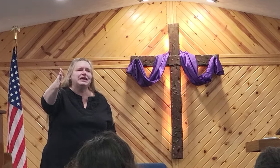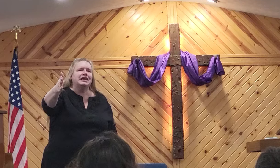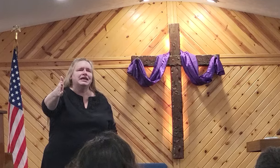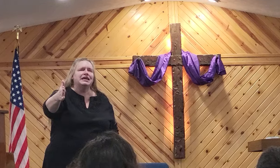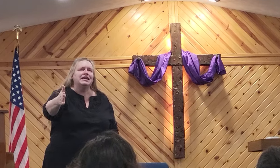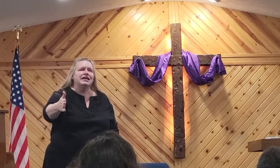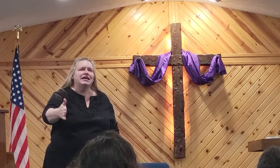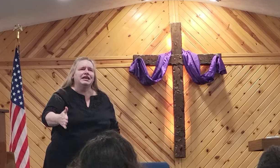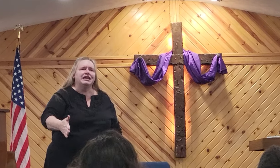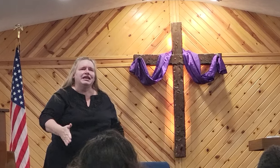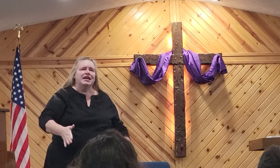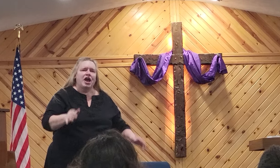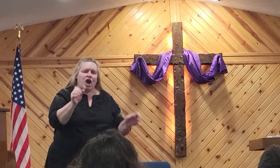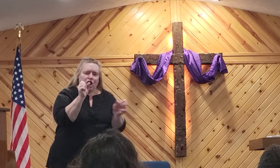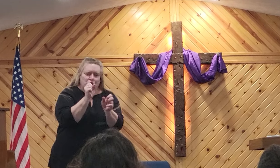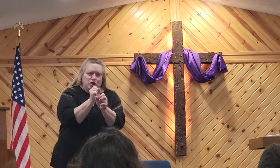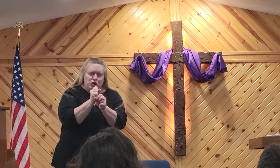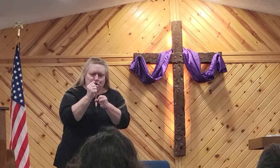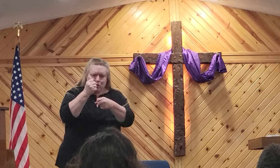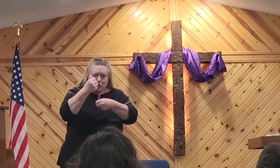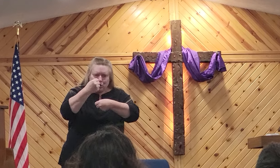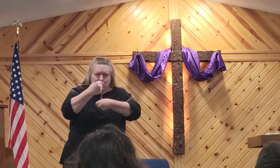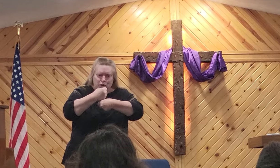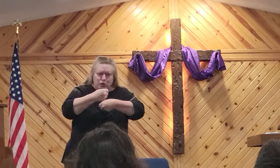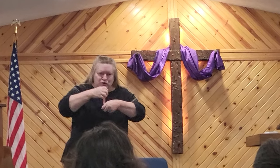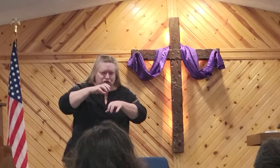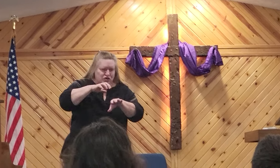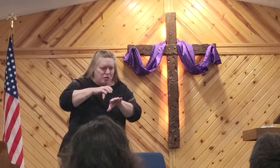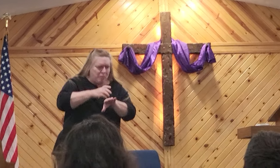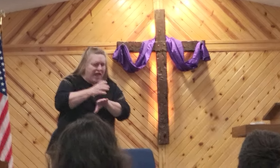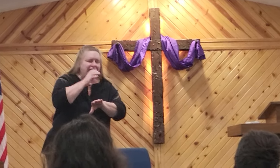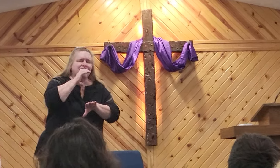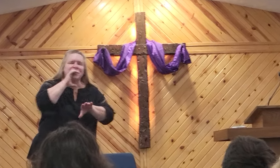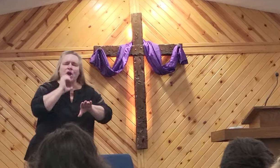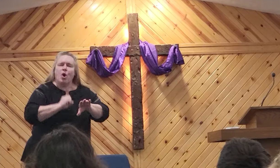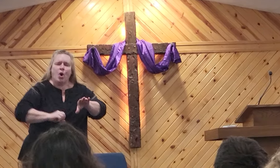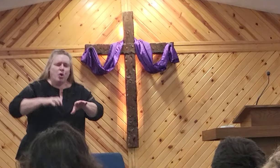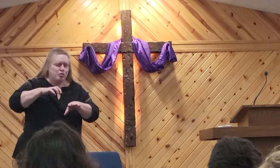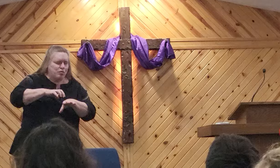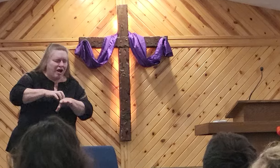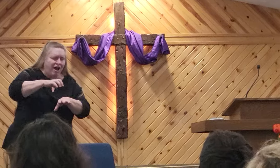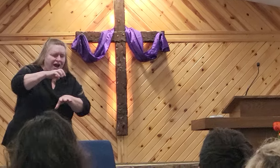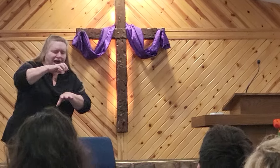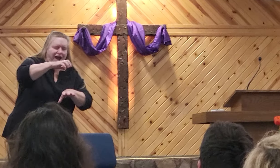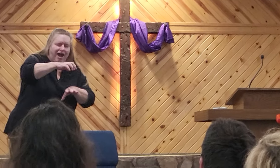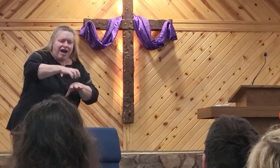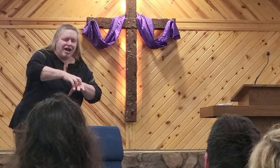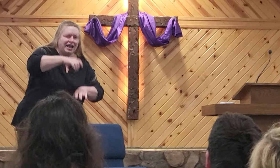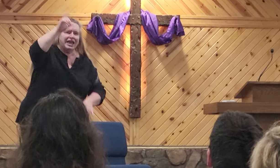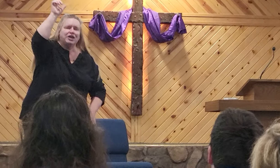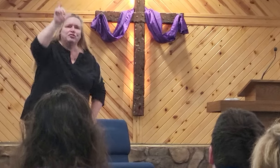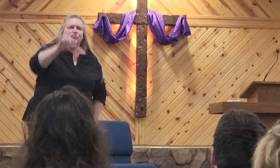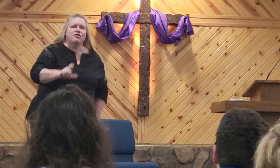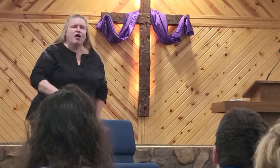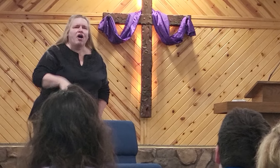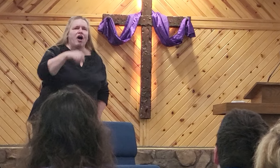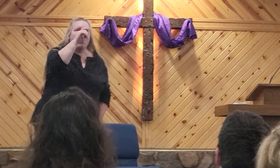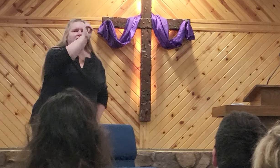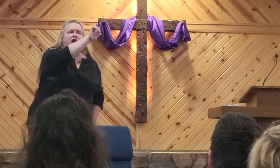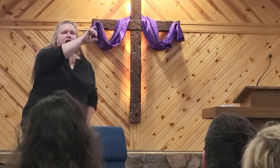be used to make the old rocky